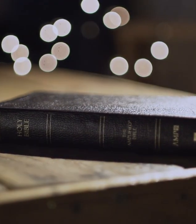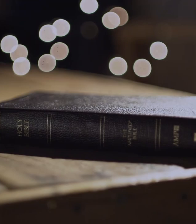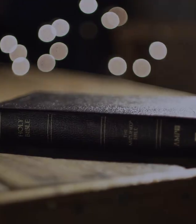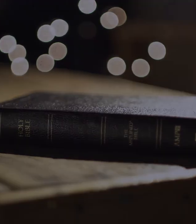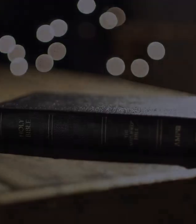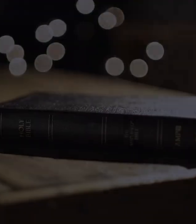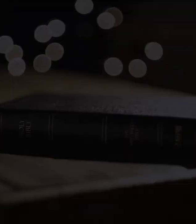were